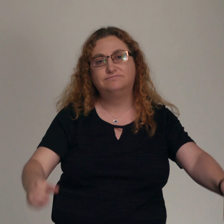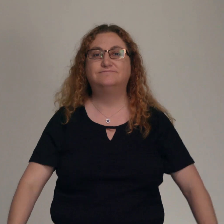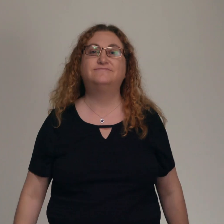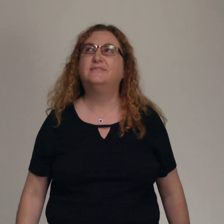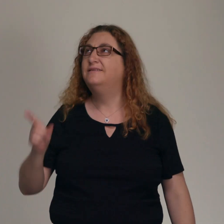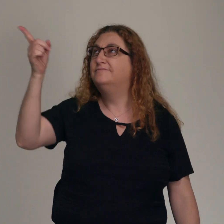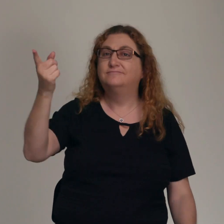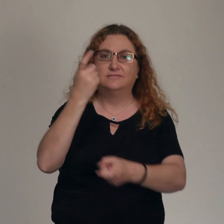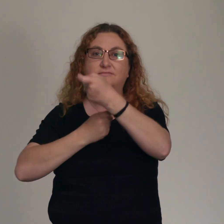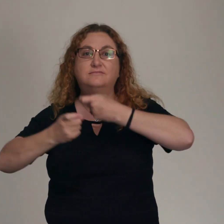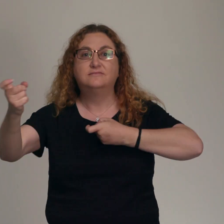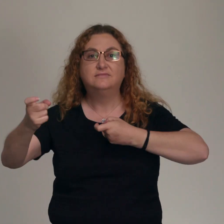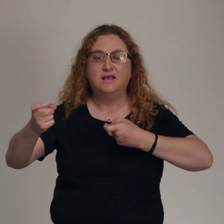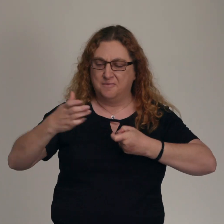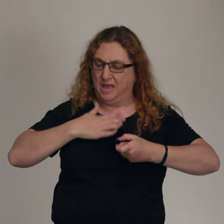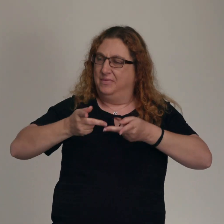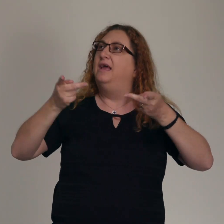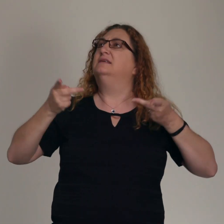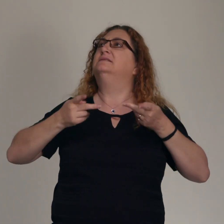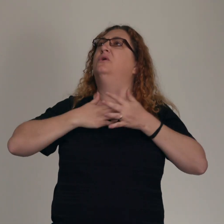That You would take my place